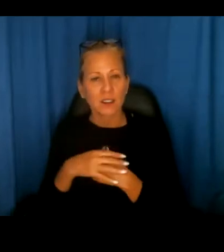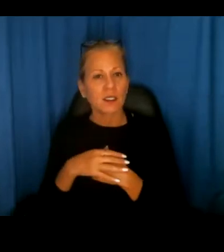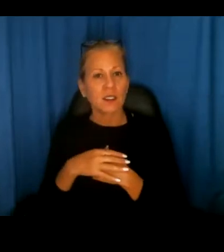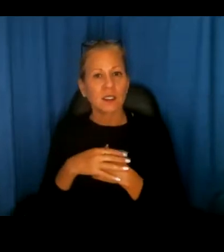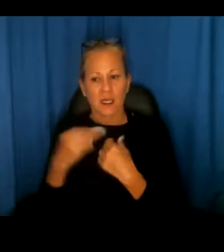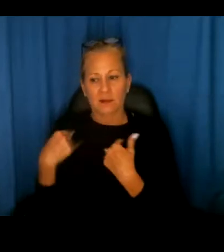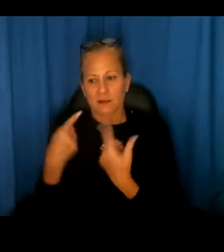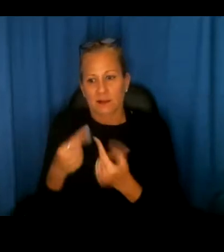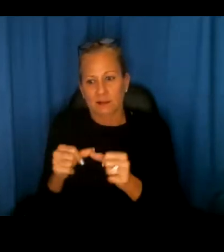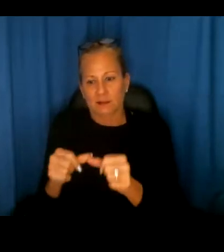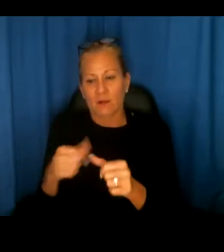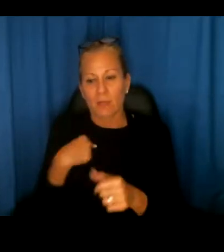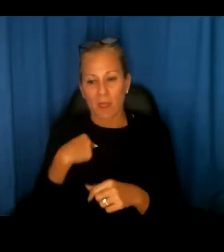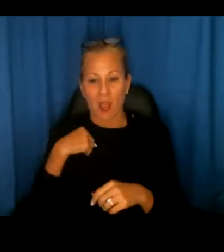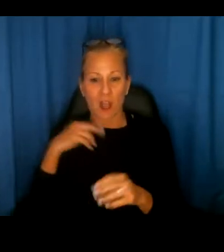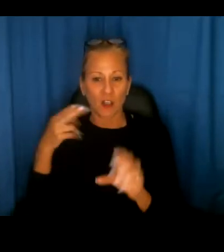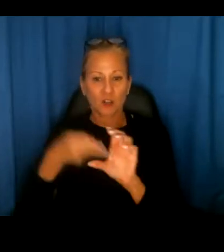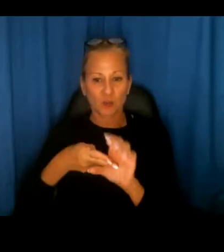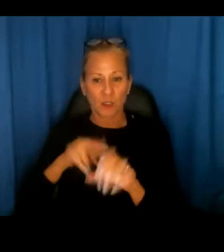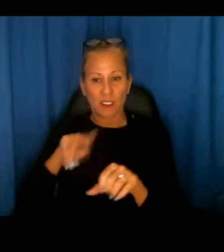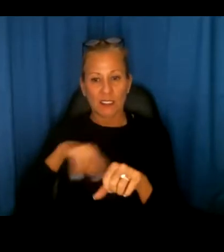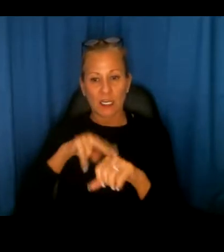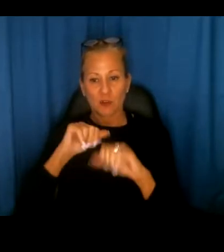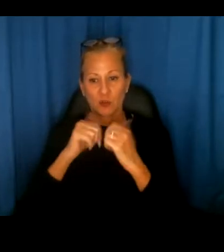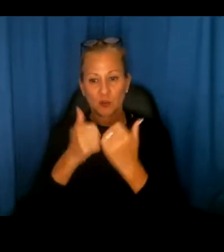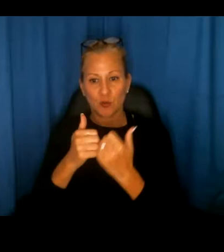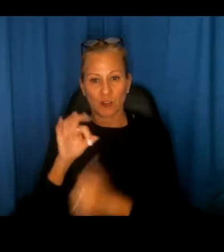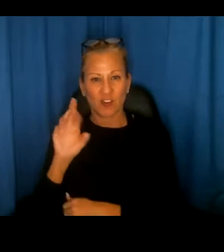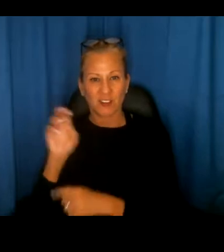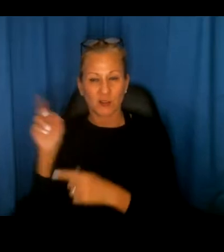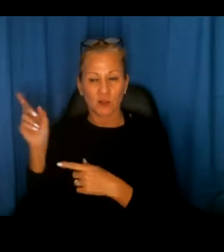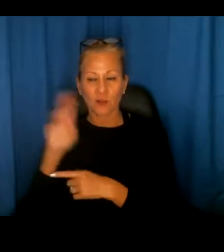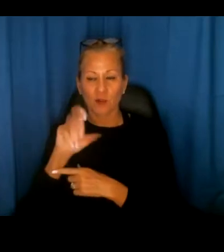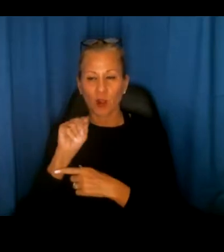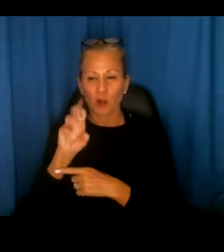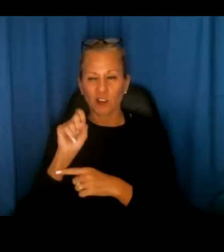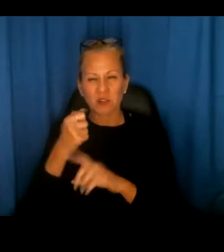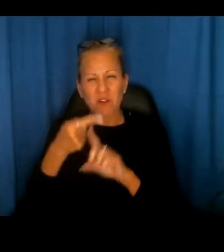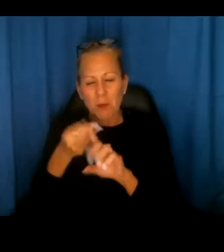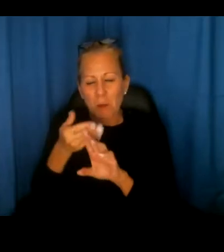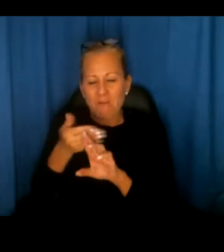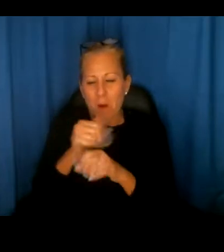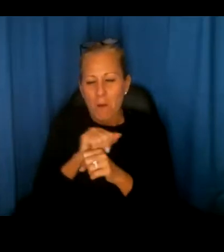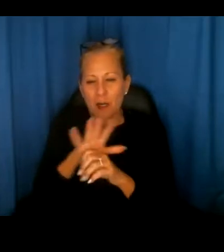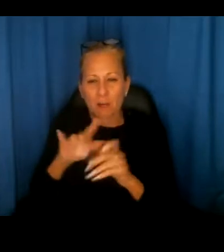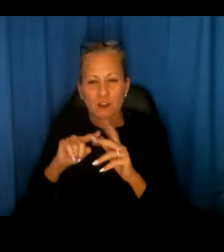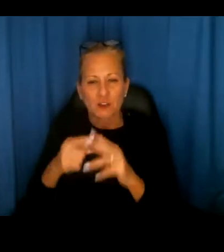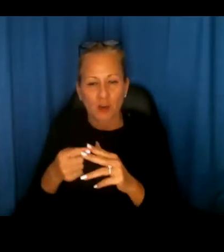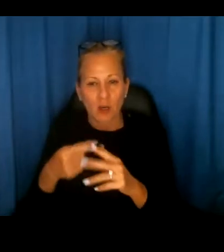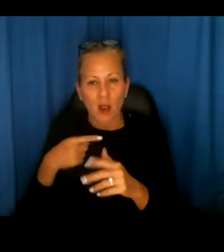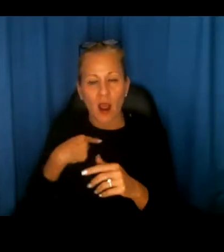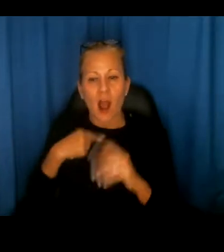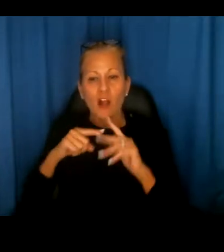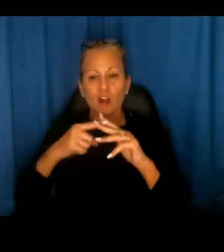I joined the National Association of Realtors just a few months before the pandemic, uh, where I launched, um, an effort